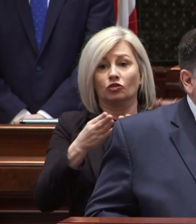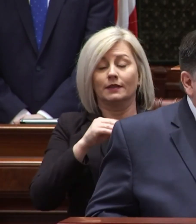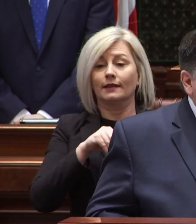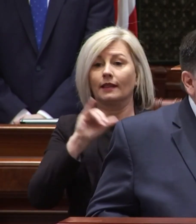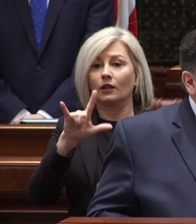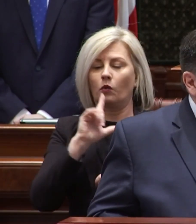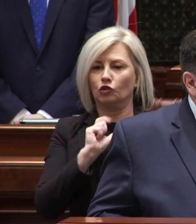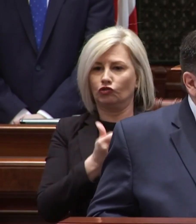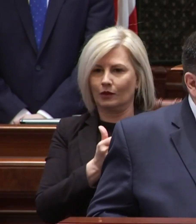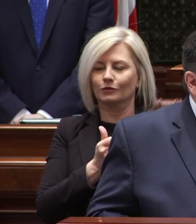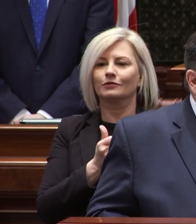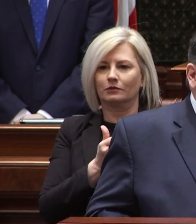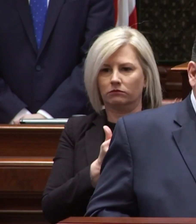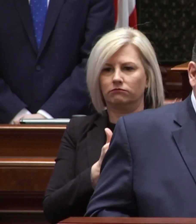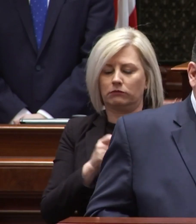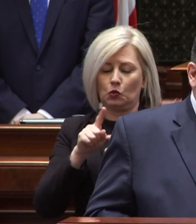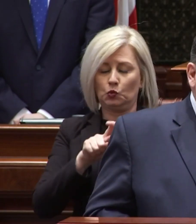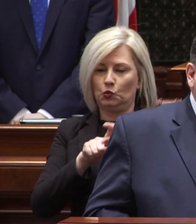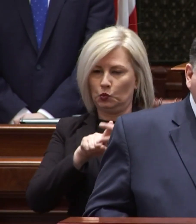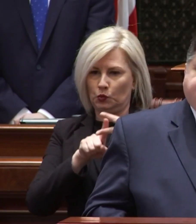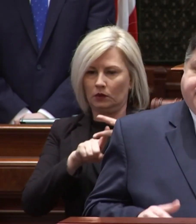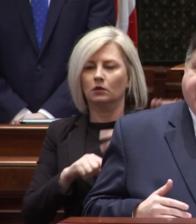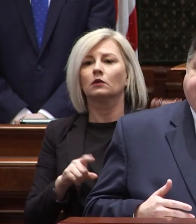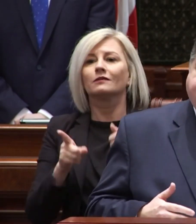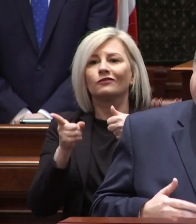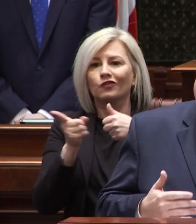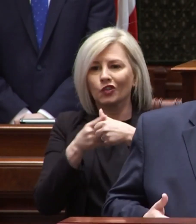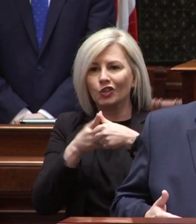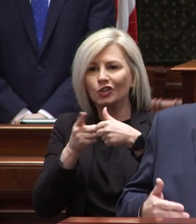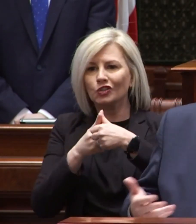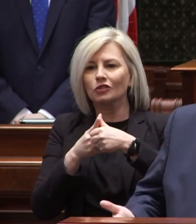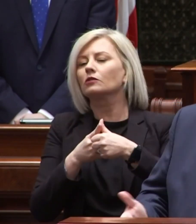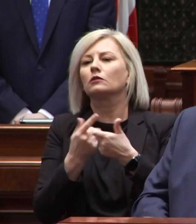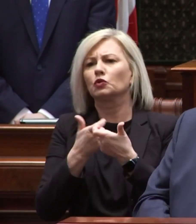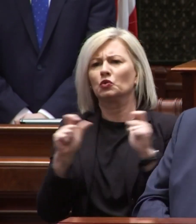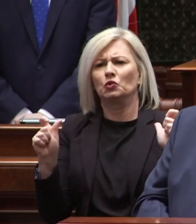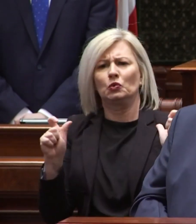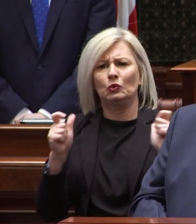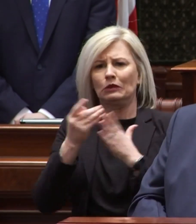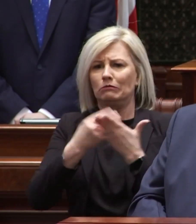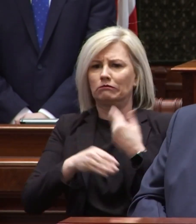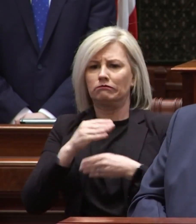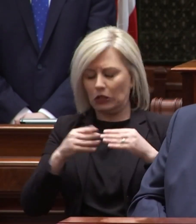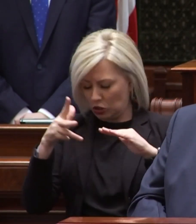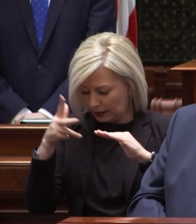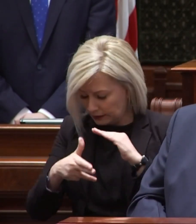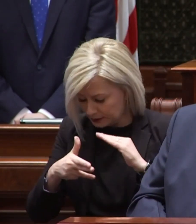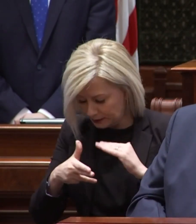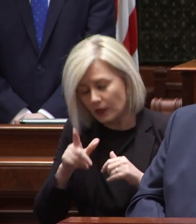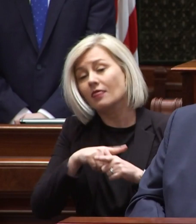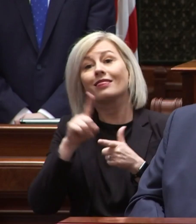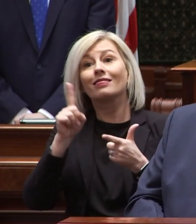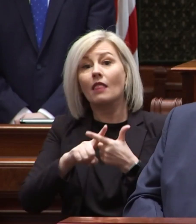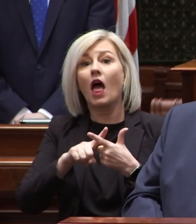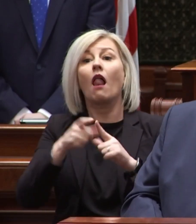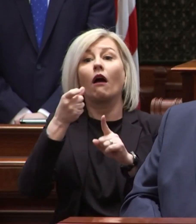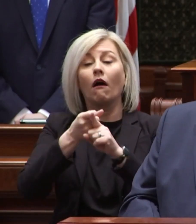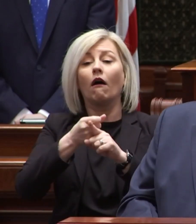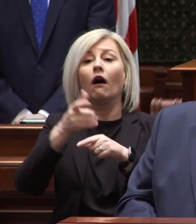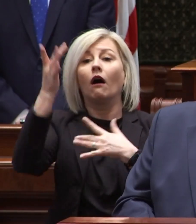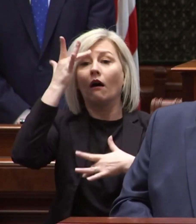illinois were challenged in two ways first by massive budget cuts and then by the pandemic